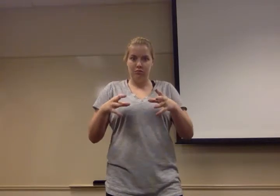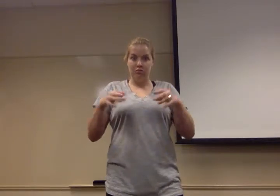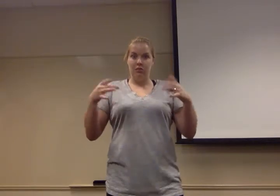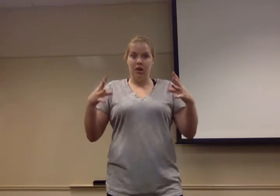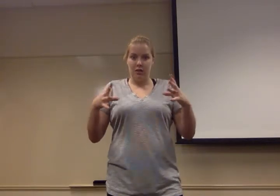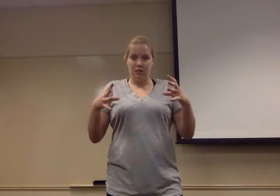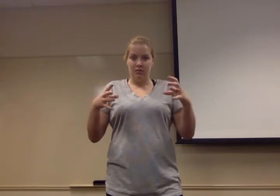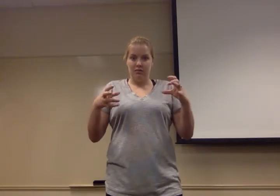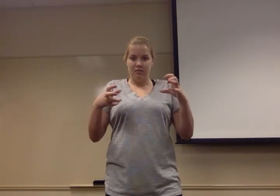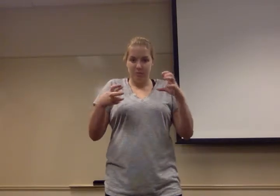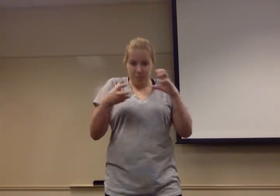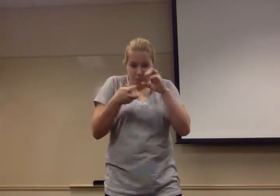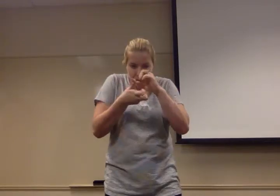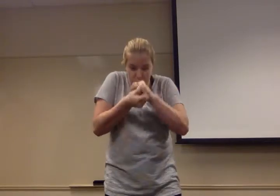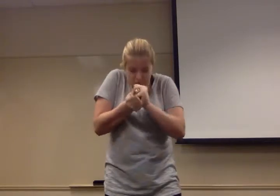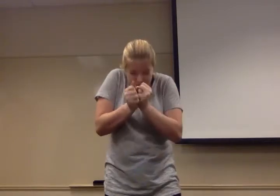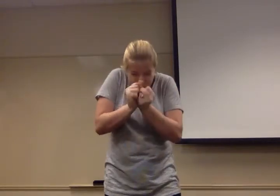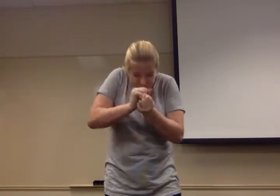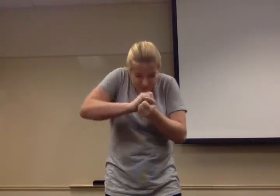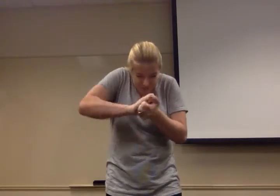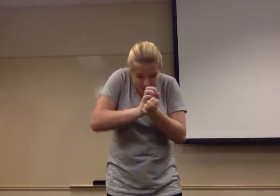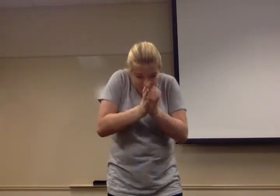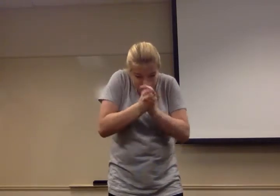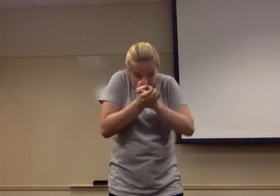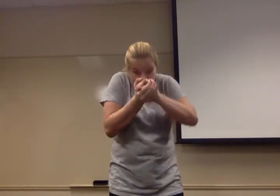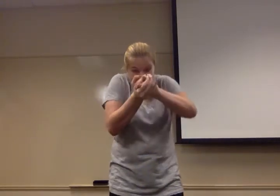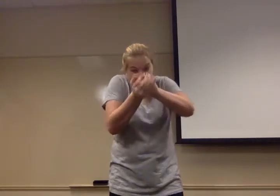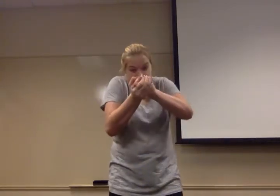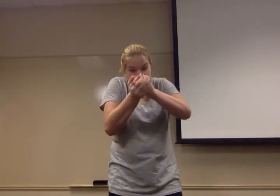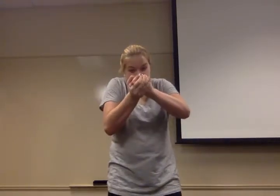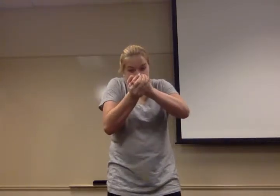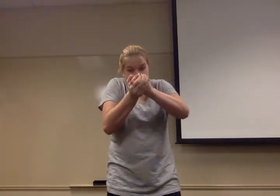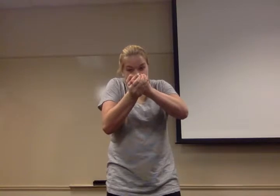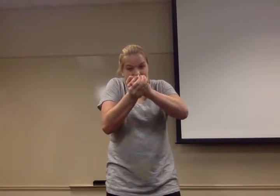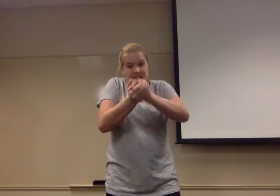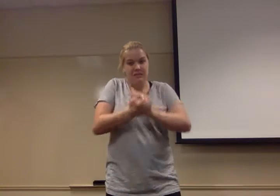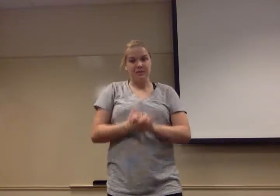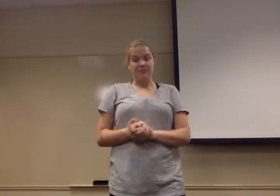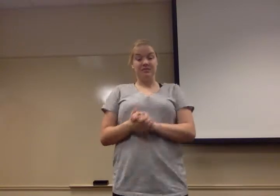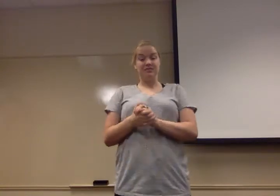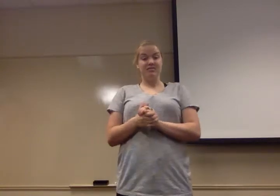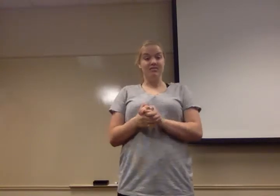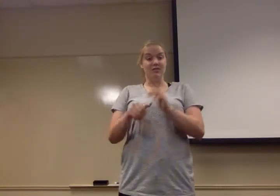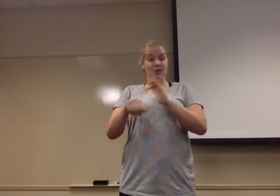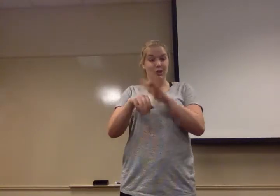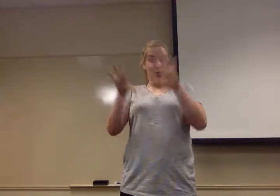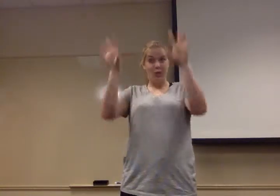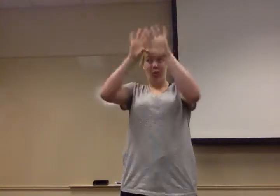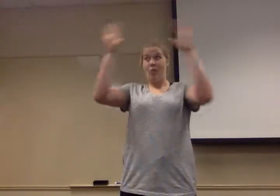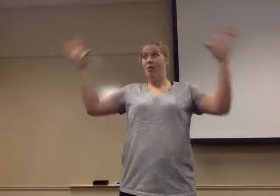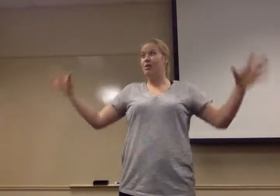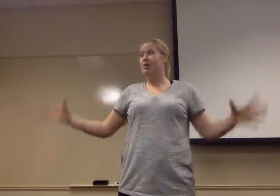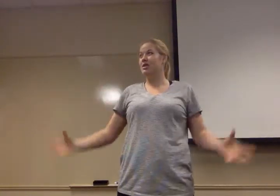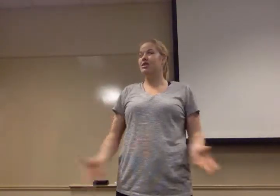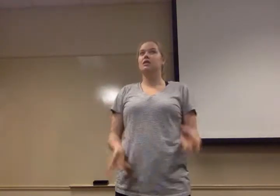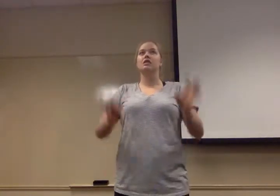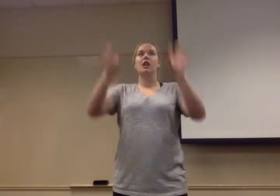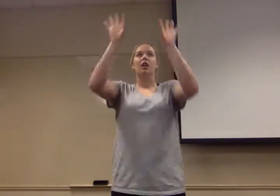compacting clouds of hydrogen and helium atoms. So we can imagine the early universe breaking up into a billion clouds. And each cloud is